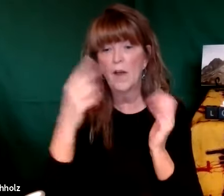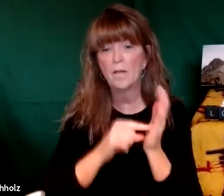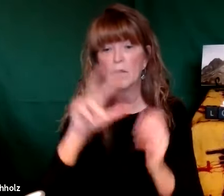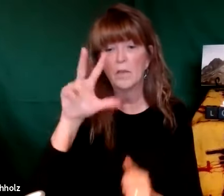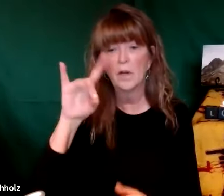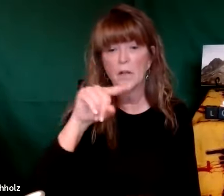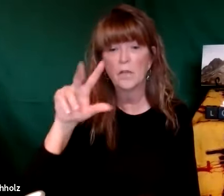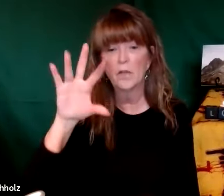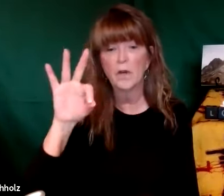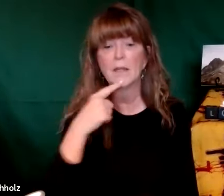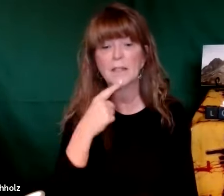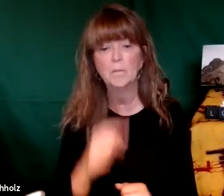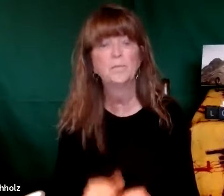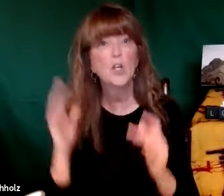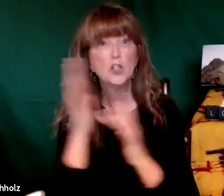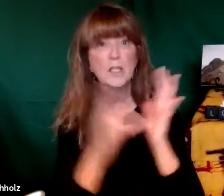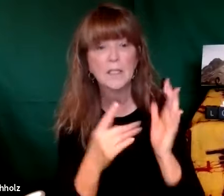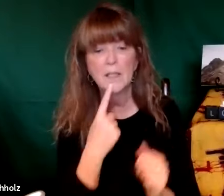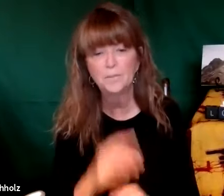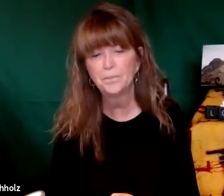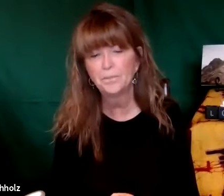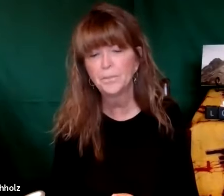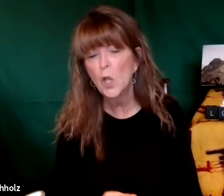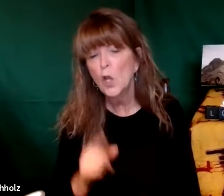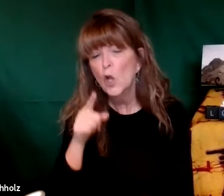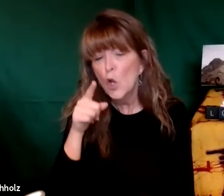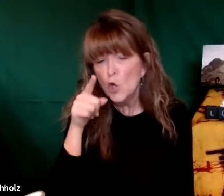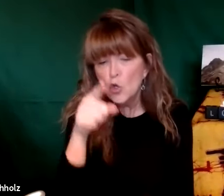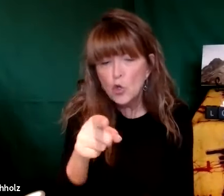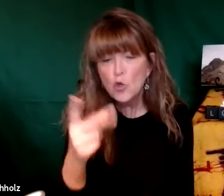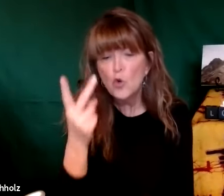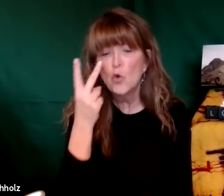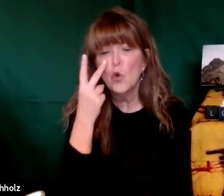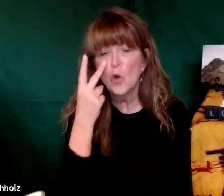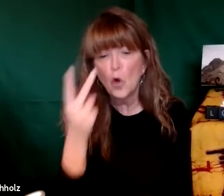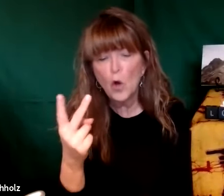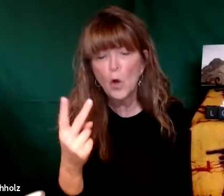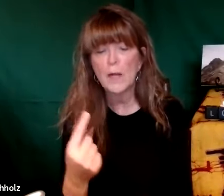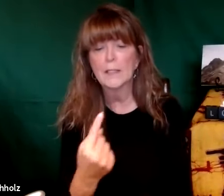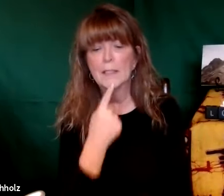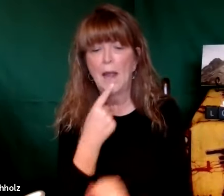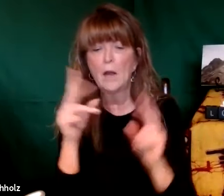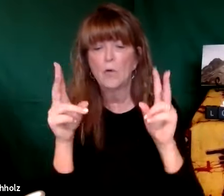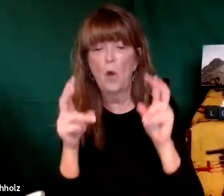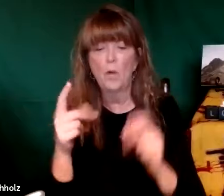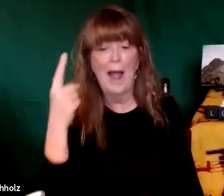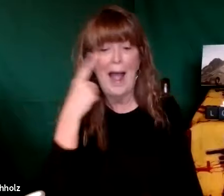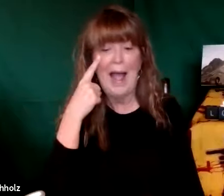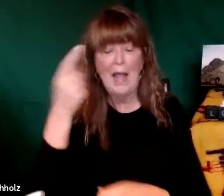is what we need to take really pay attention to and in Matthew he says you will